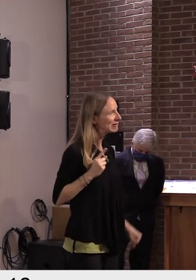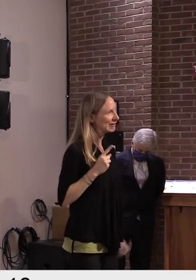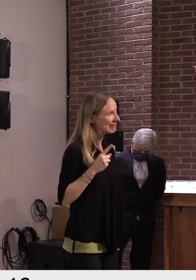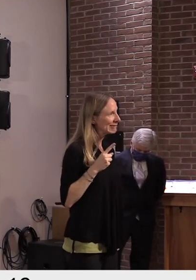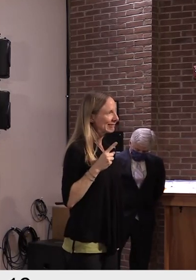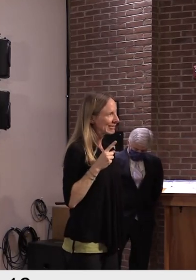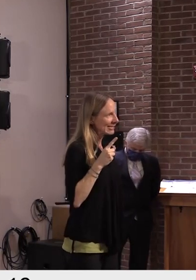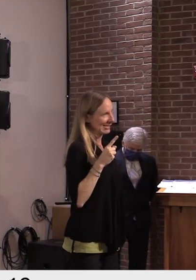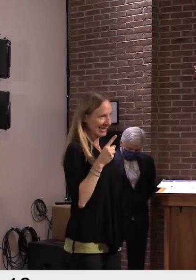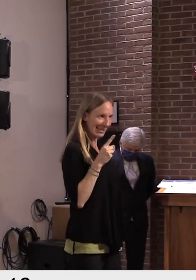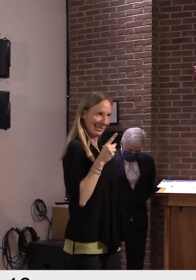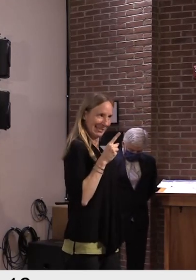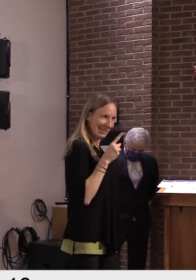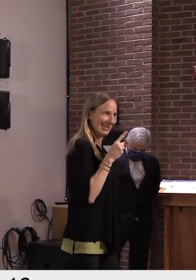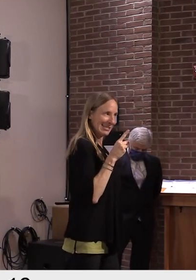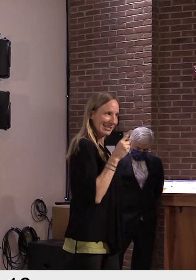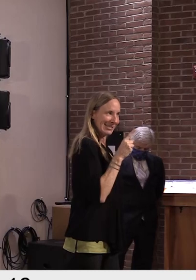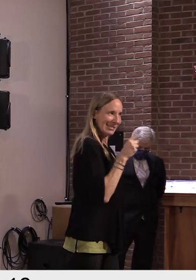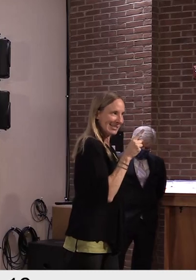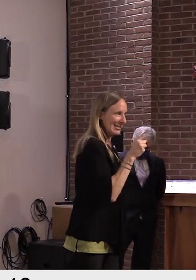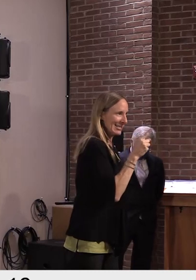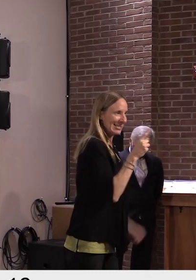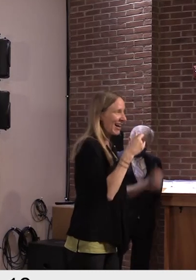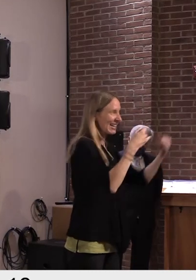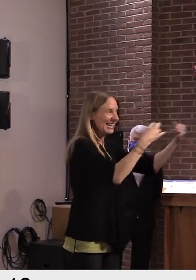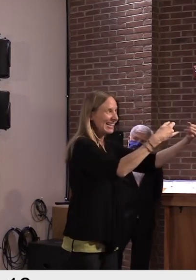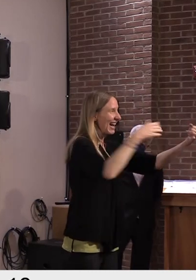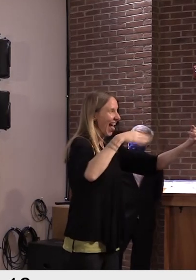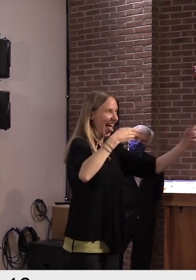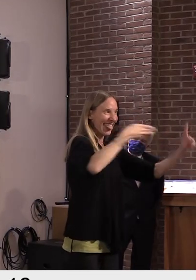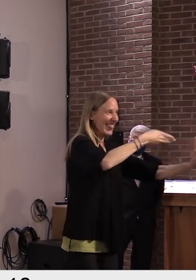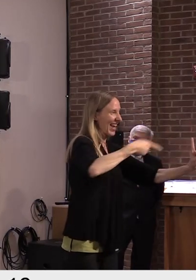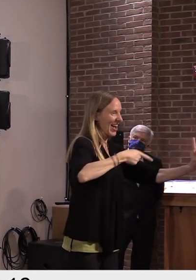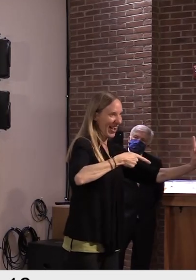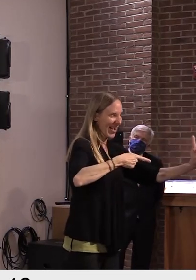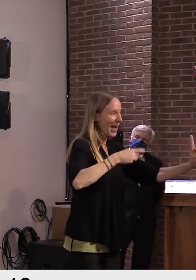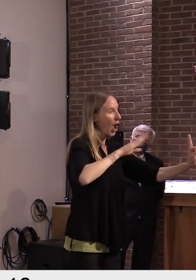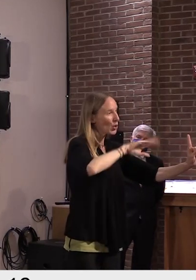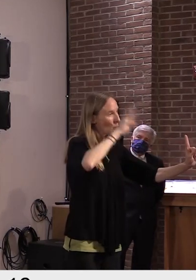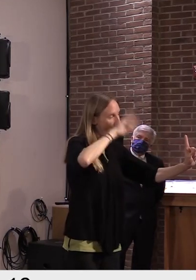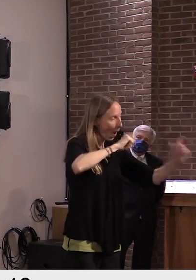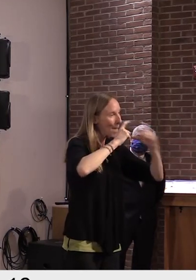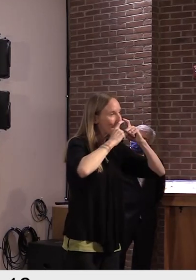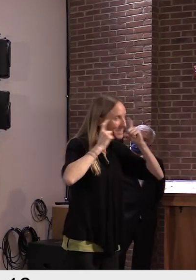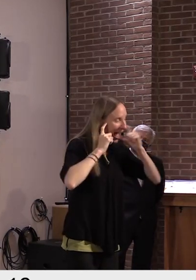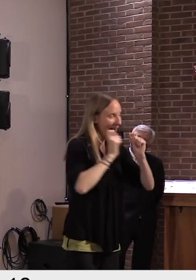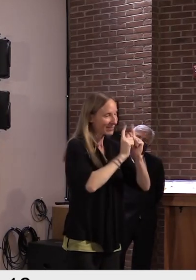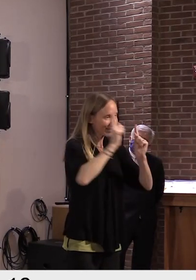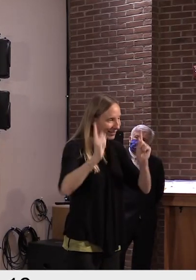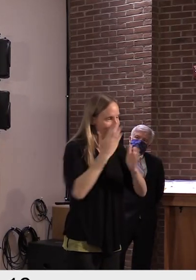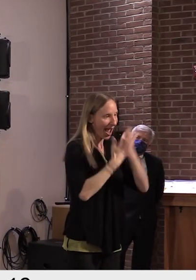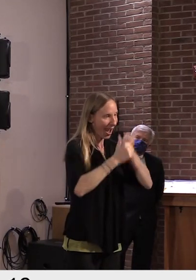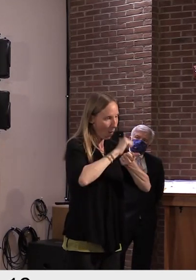distancing, wearing masks, you know the drill, then we will get to the point where we won't have to do it any